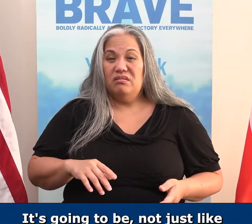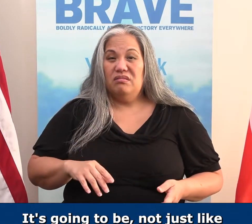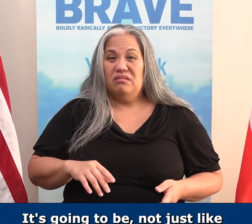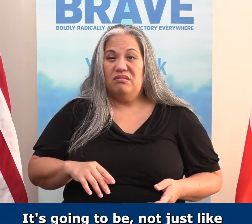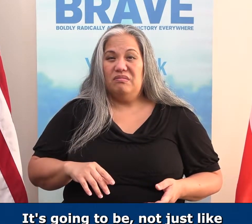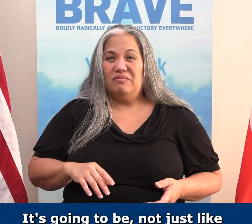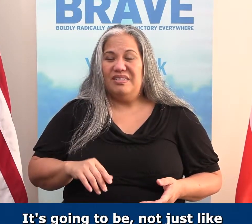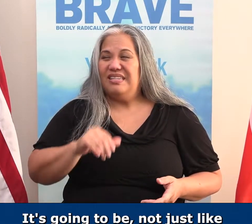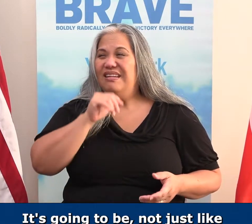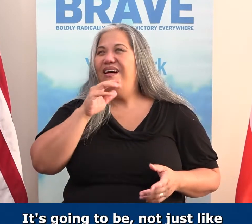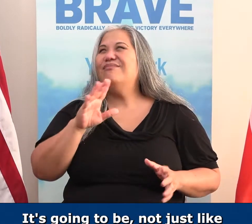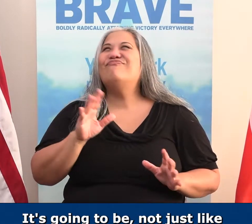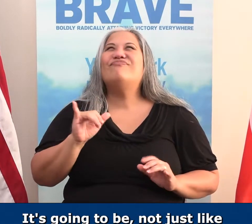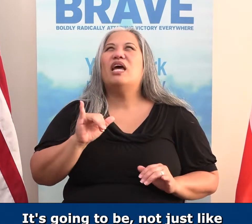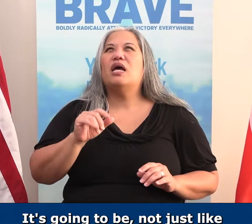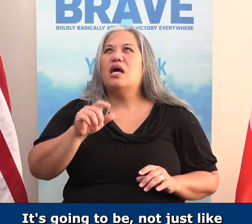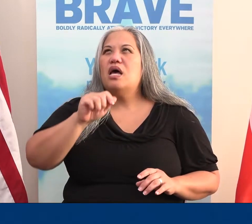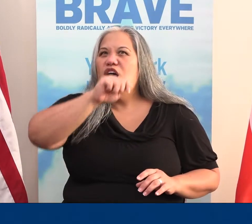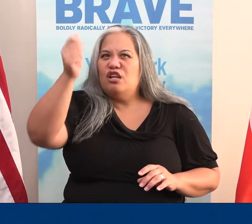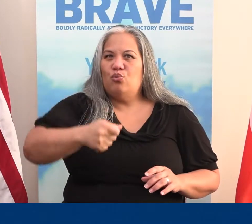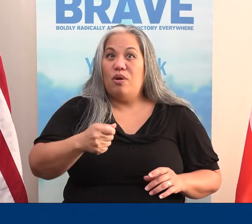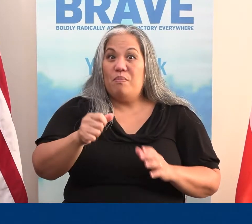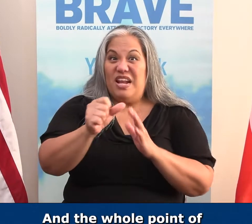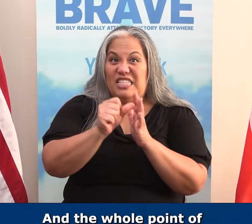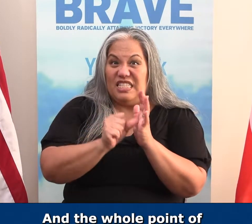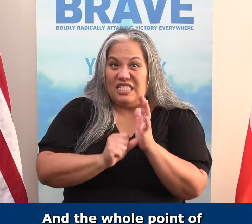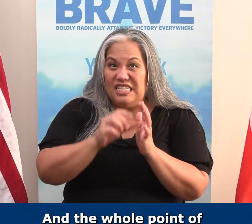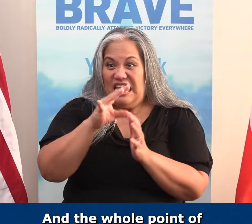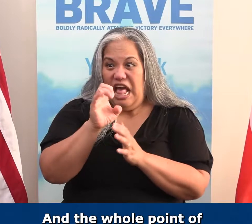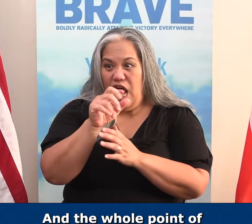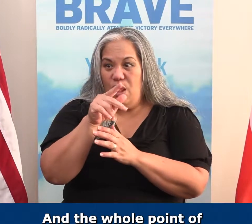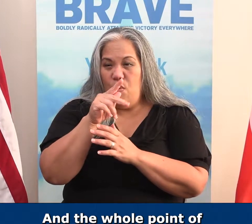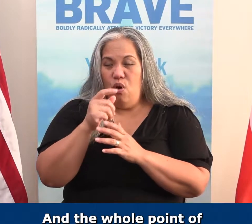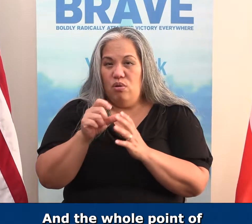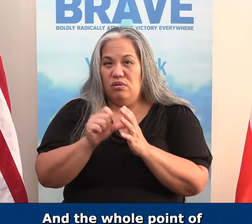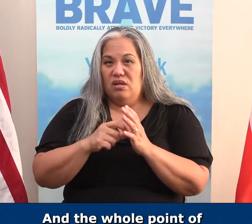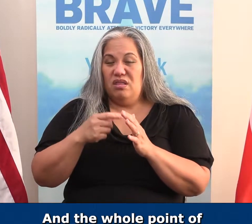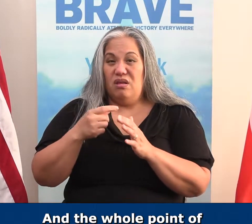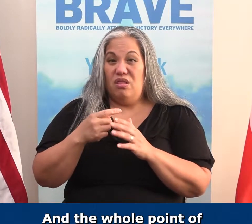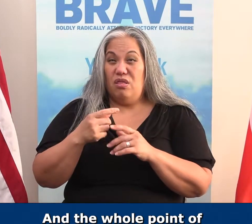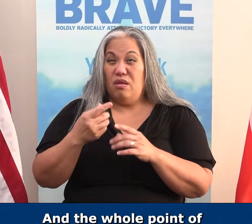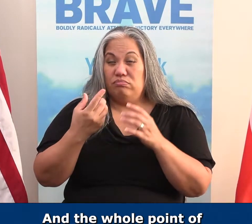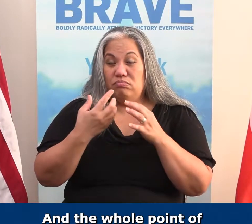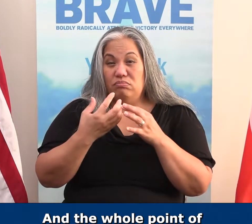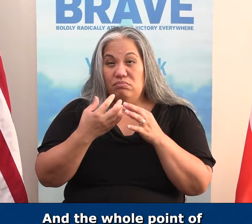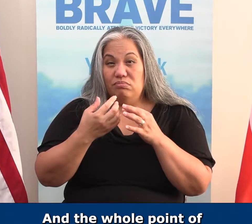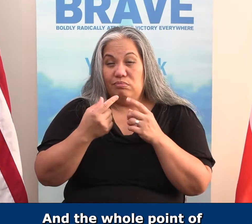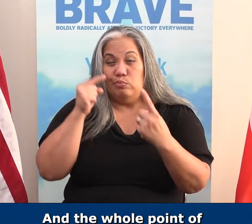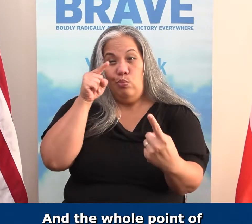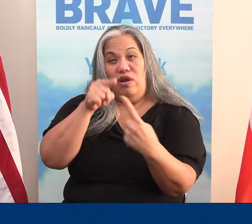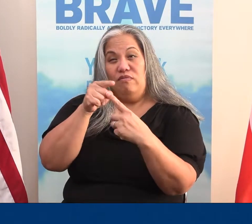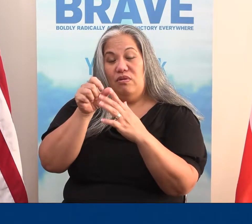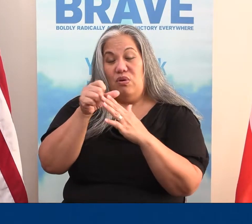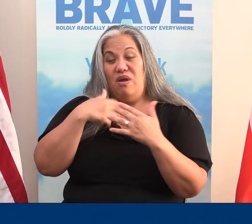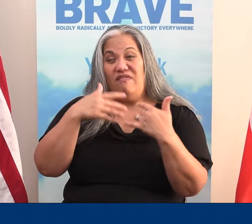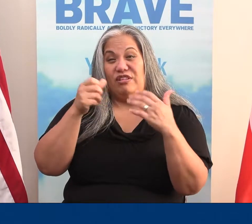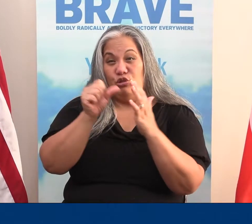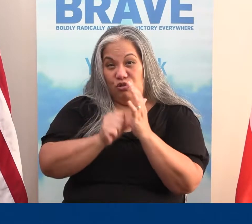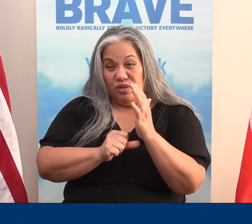not just like a sword, but like a scalpel. And the whole point of going under the scalpel is to